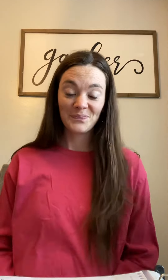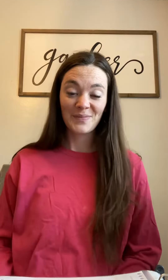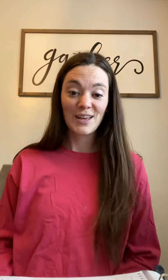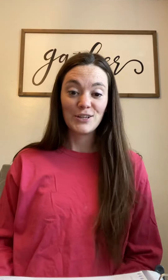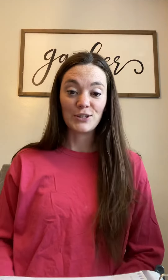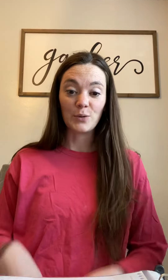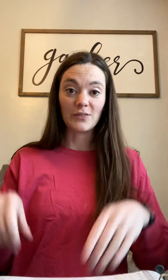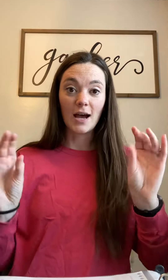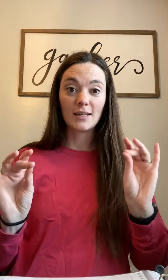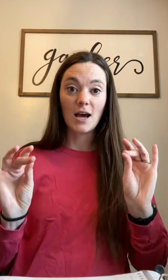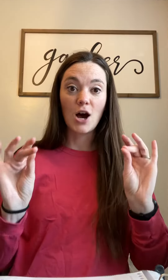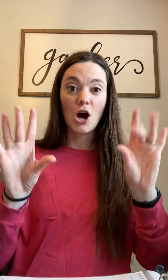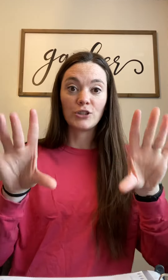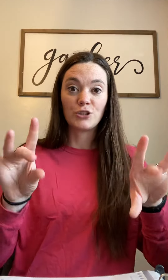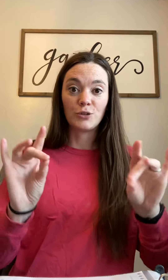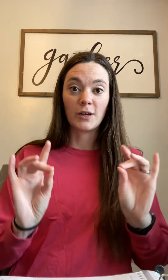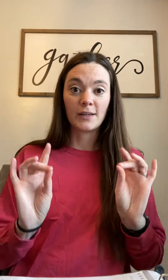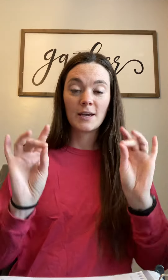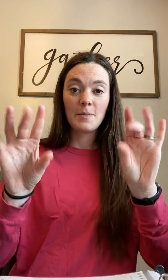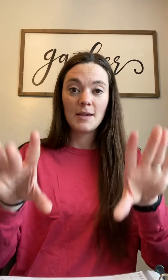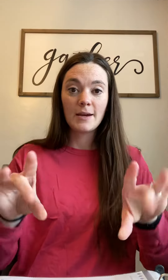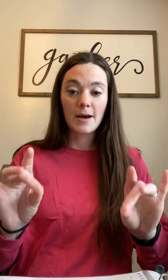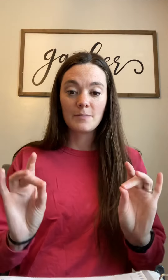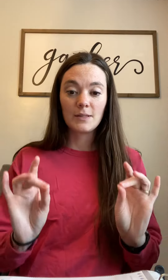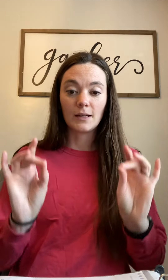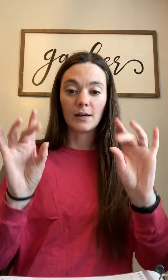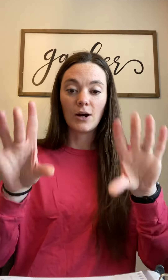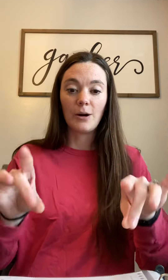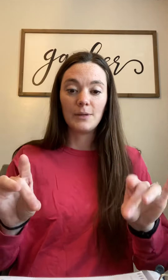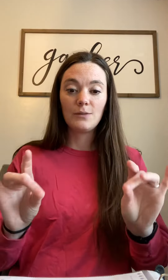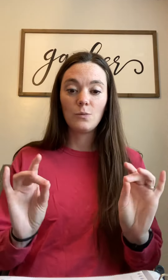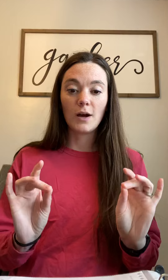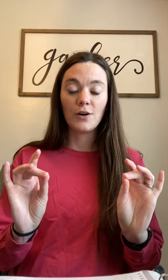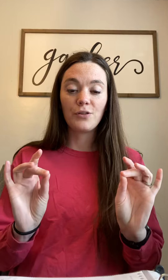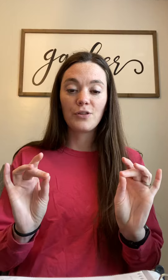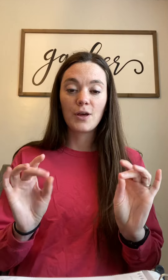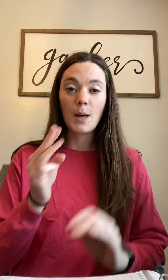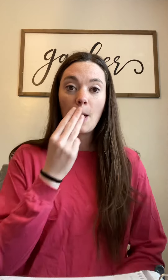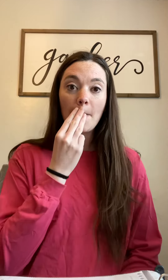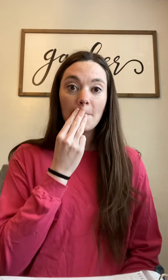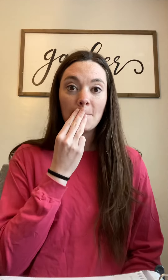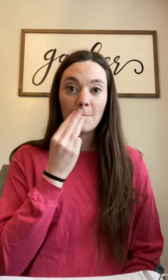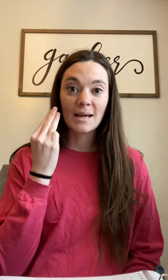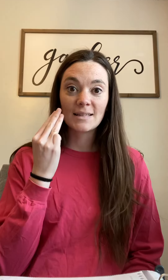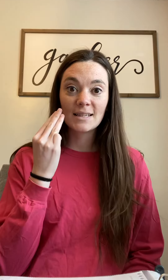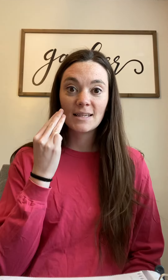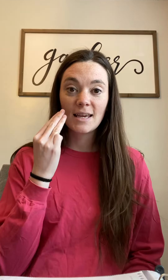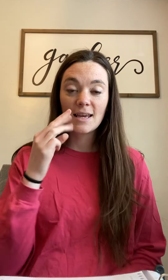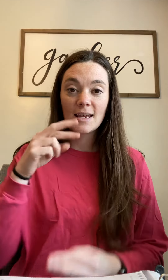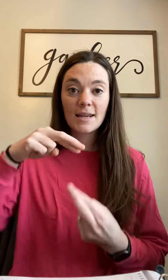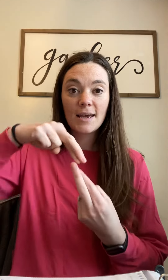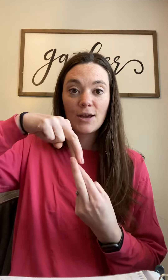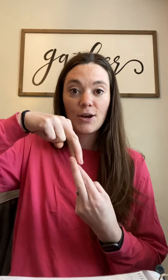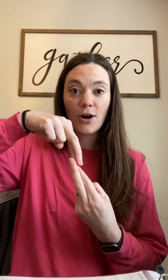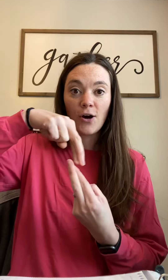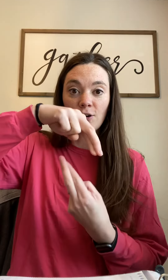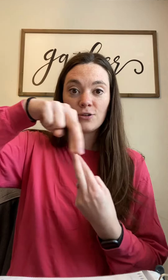So we've got Australia becomes a commonwealth. Mexican, Mars